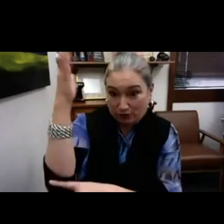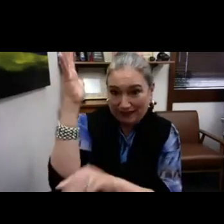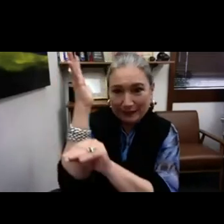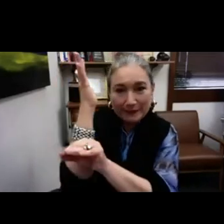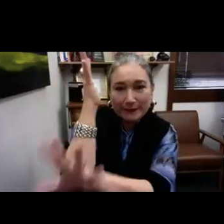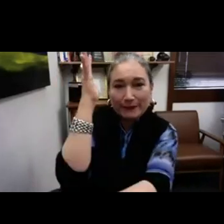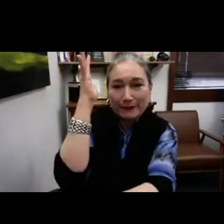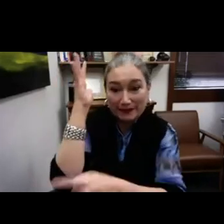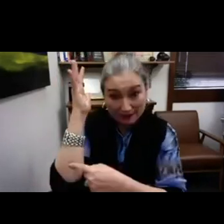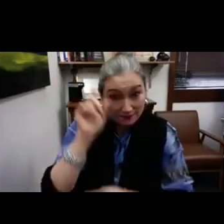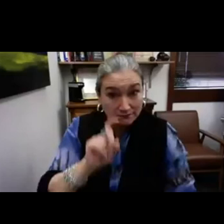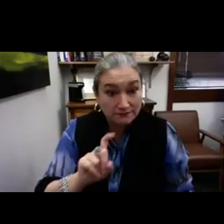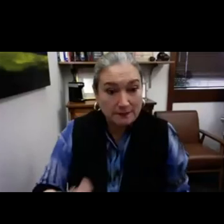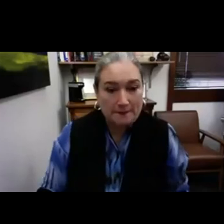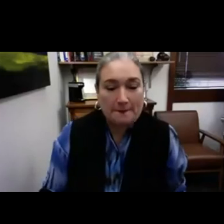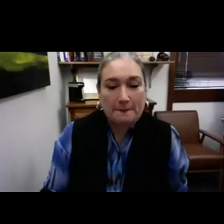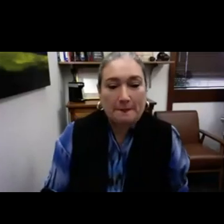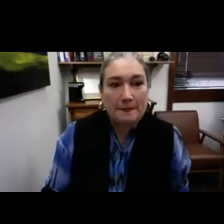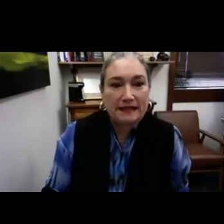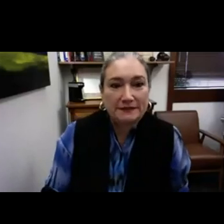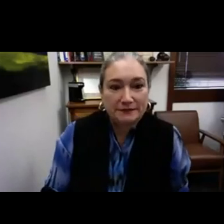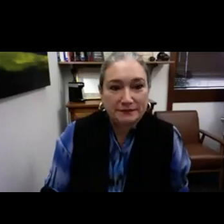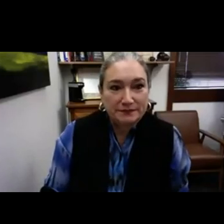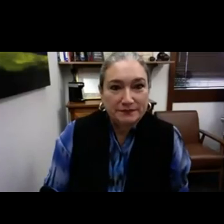the light is coming out of the keyhole in the tree.